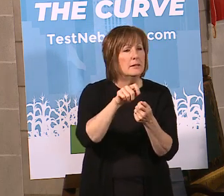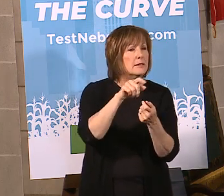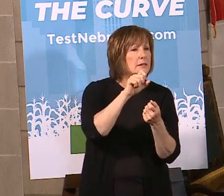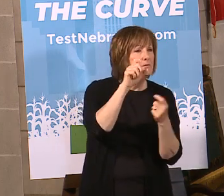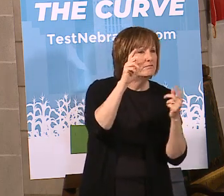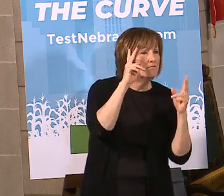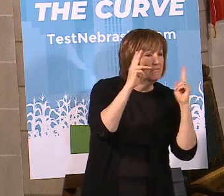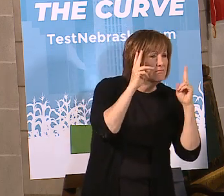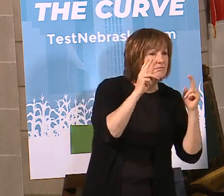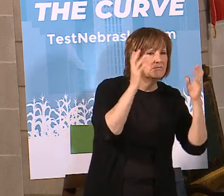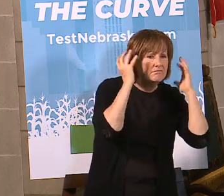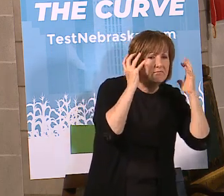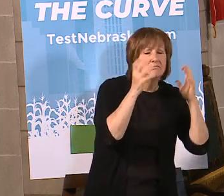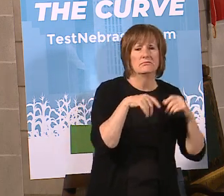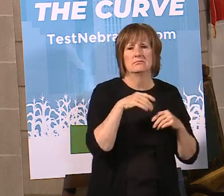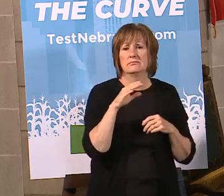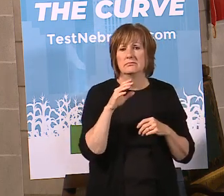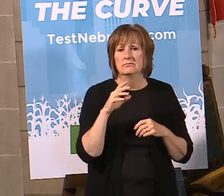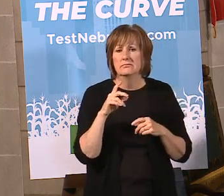like salons, barbershops,